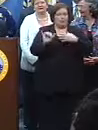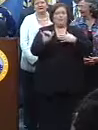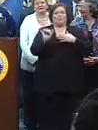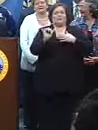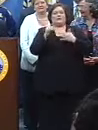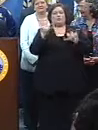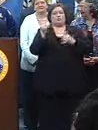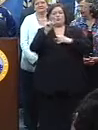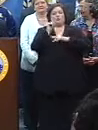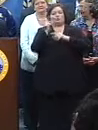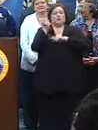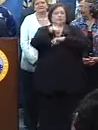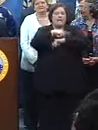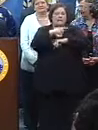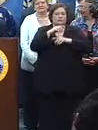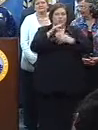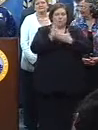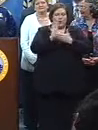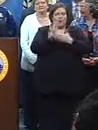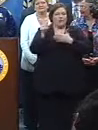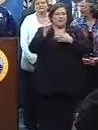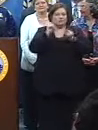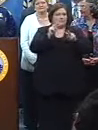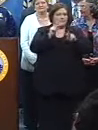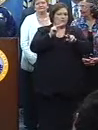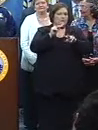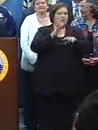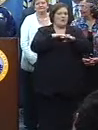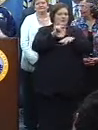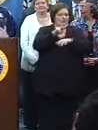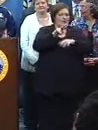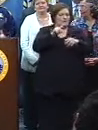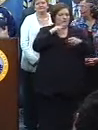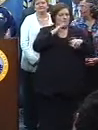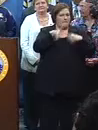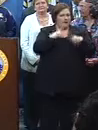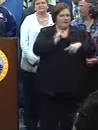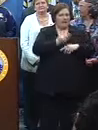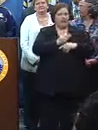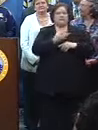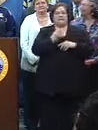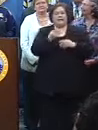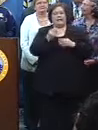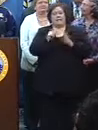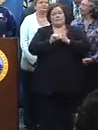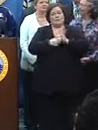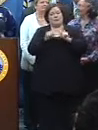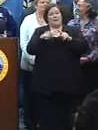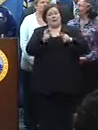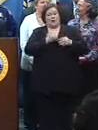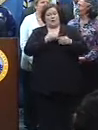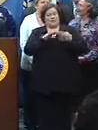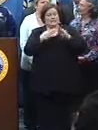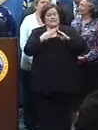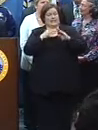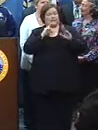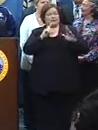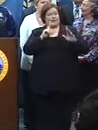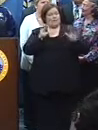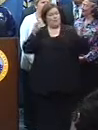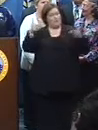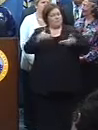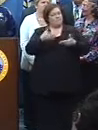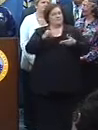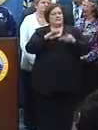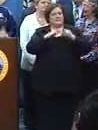the Today Show also mentioning us on several occasions. And, again, the impressions about this city being a welcoming city, a great host city,